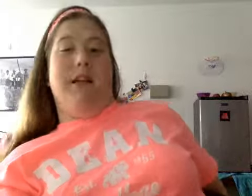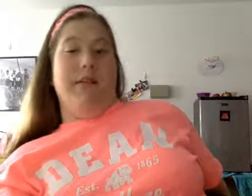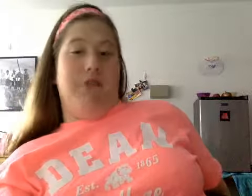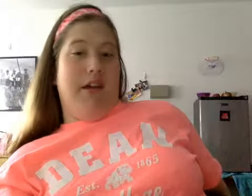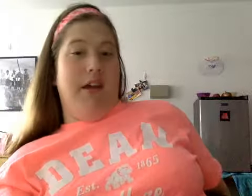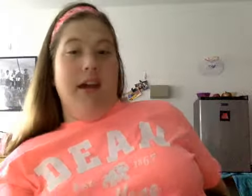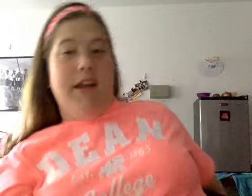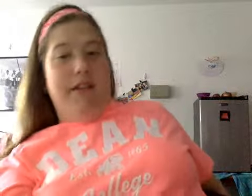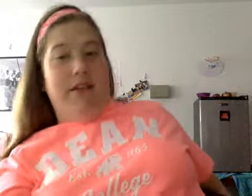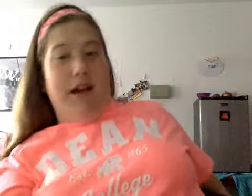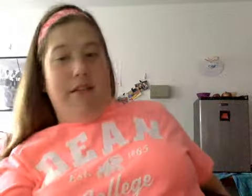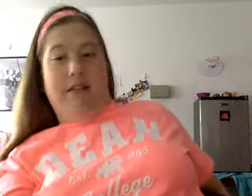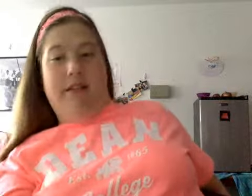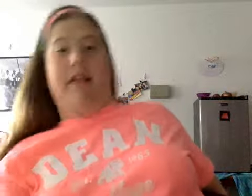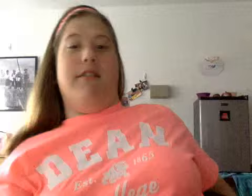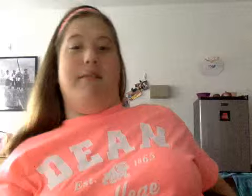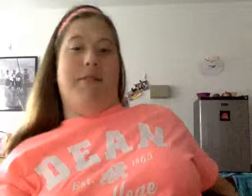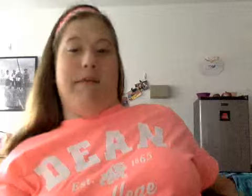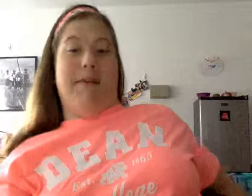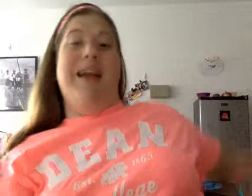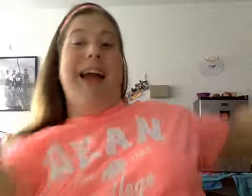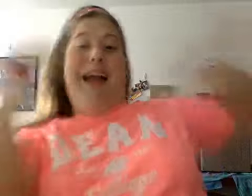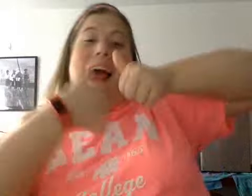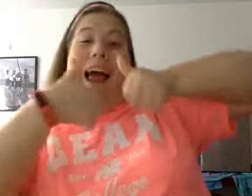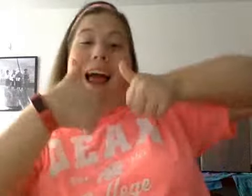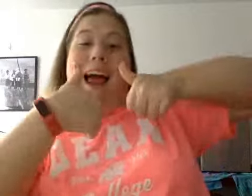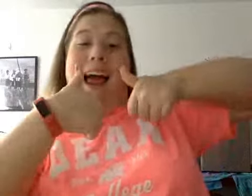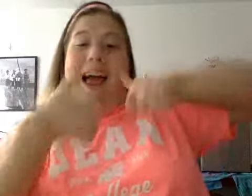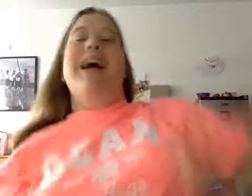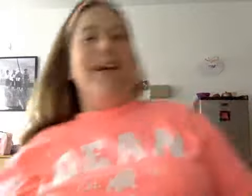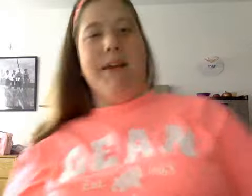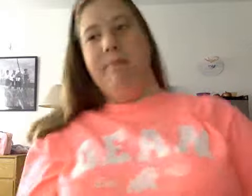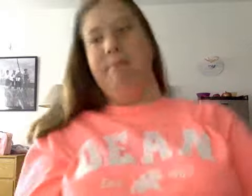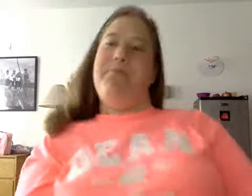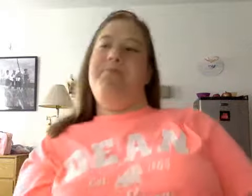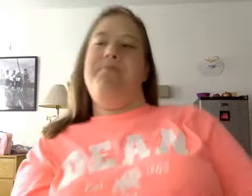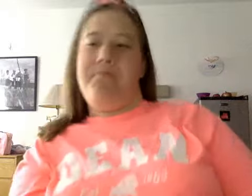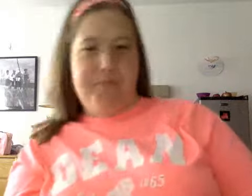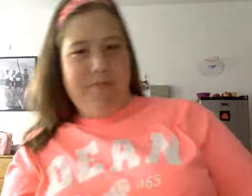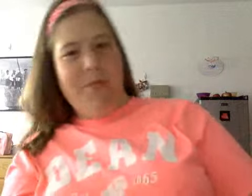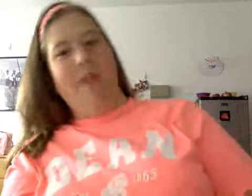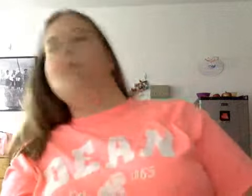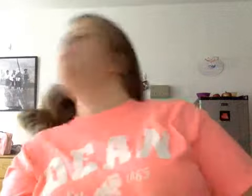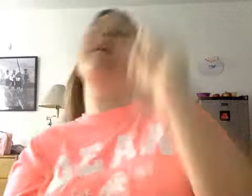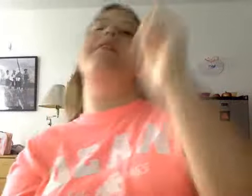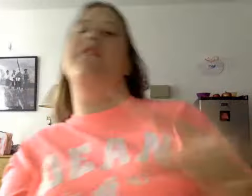not sun drink it's zero calories it has so much flavor okay so Ted 2